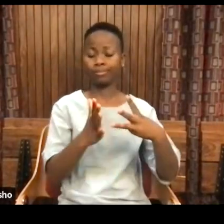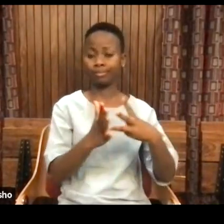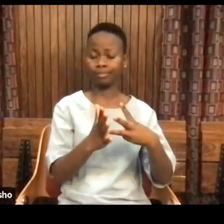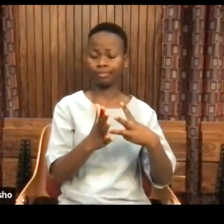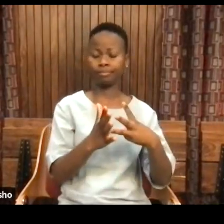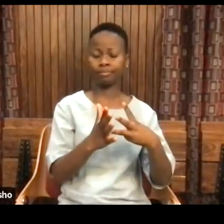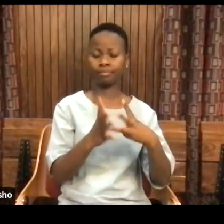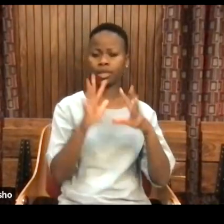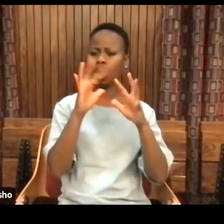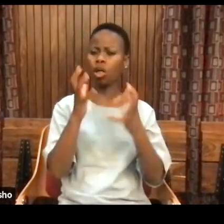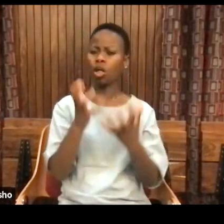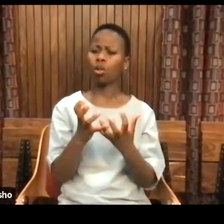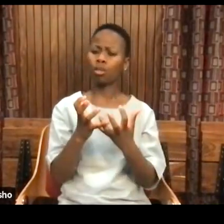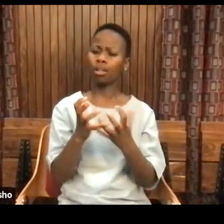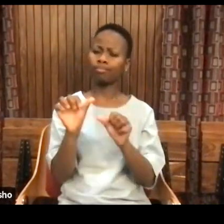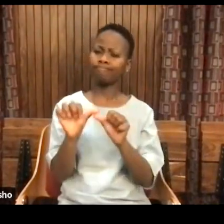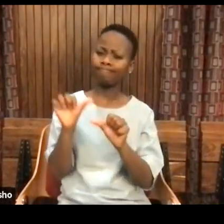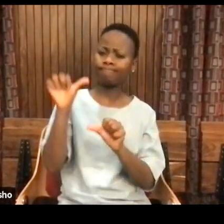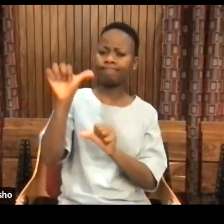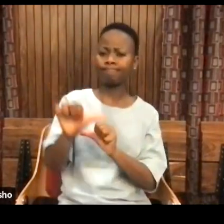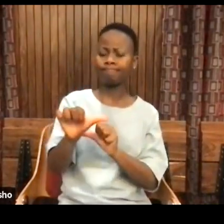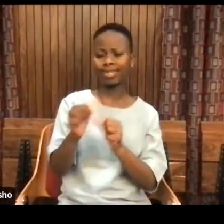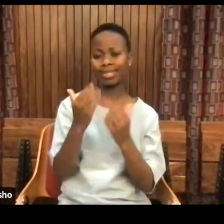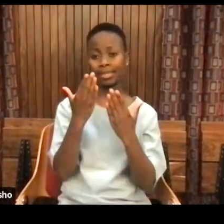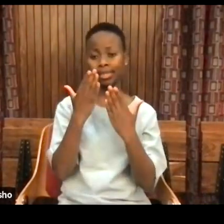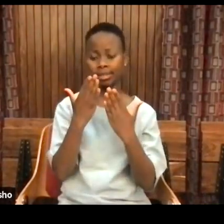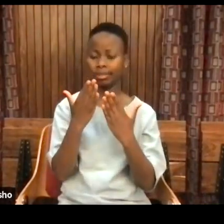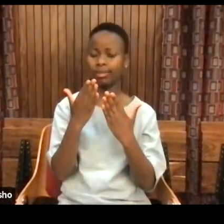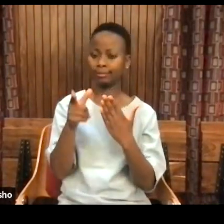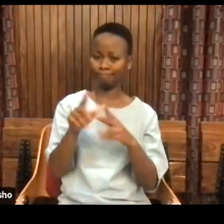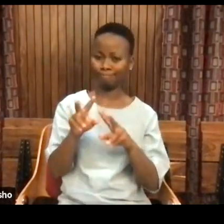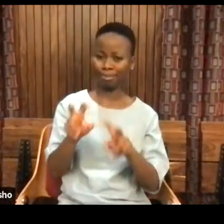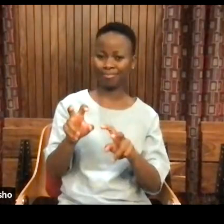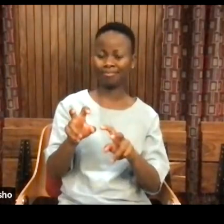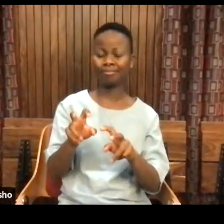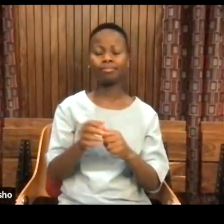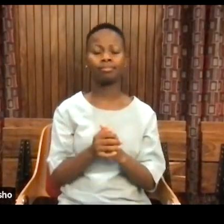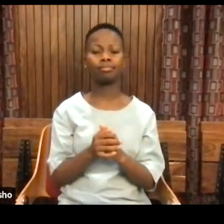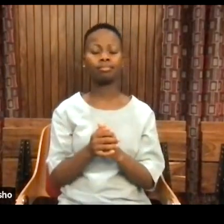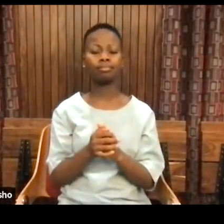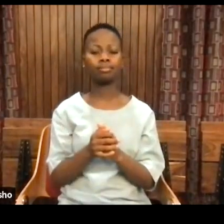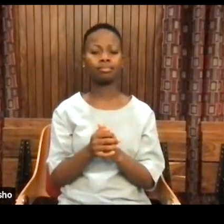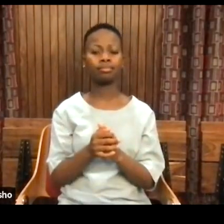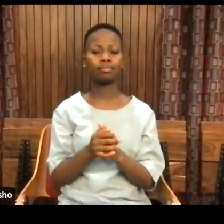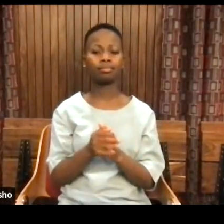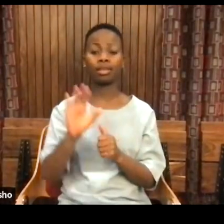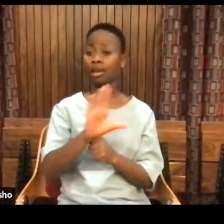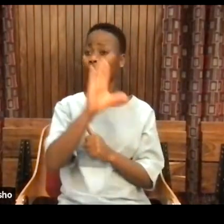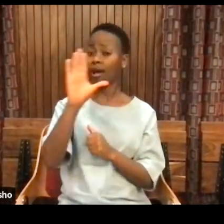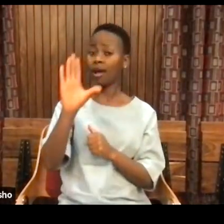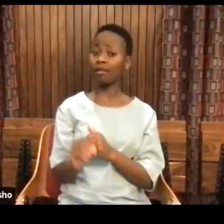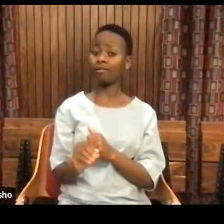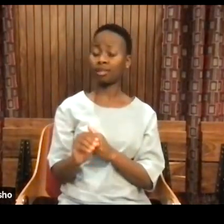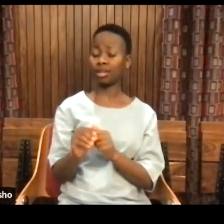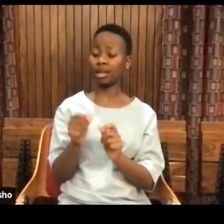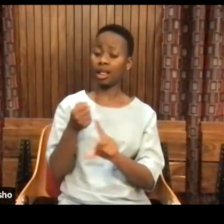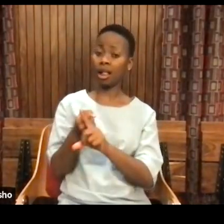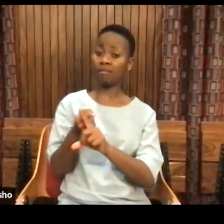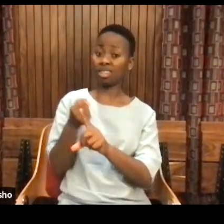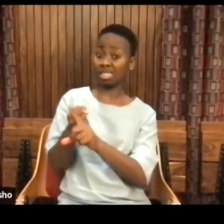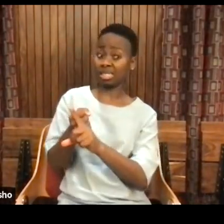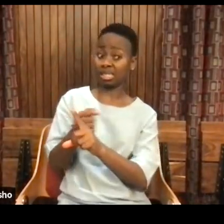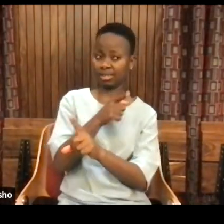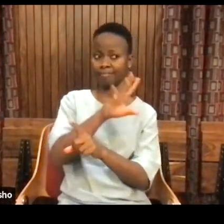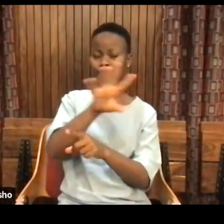and Distinguished Scholar at the Most Honorable P.J. Patterson Center for African Caribbean Advocacy